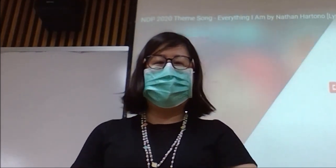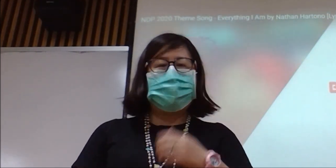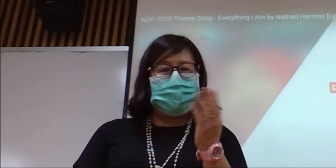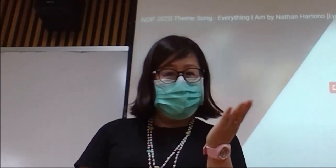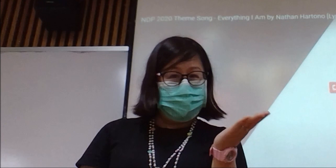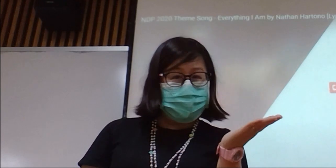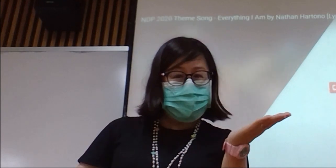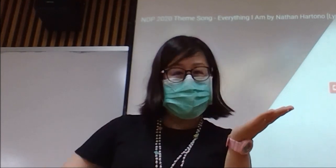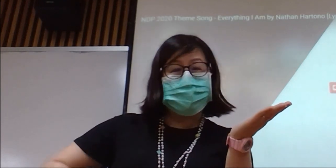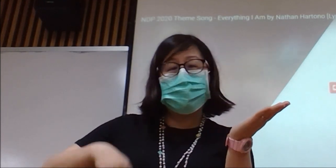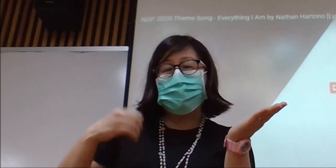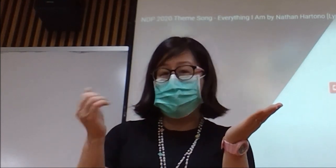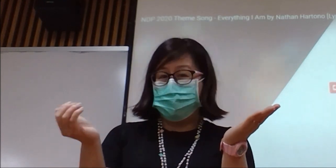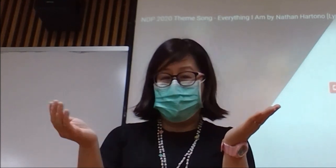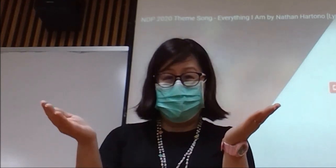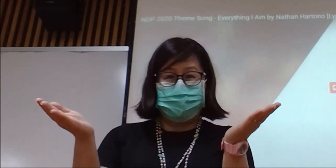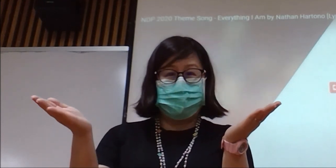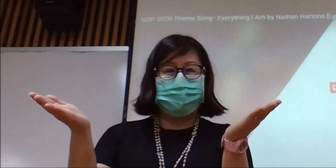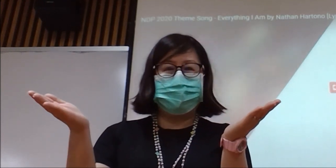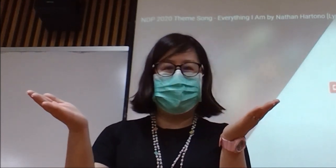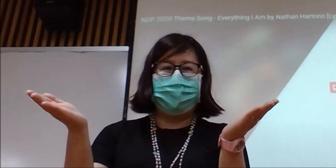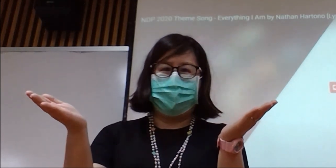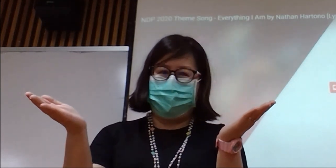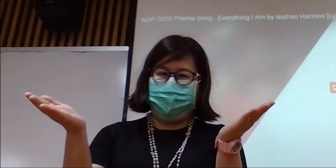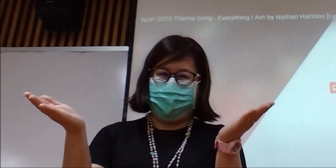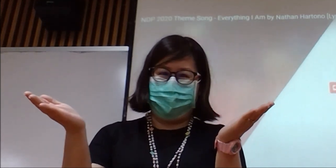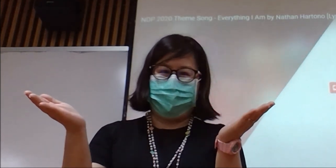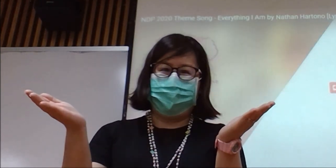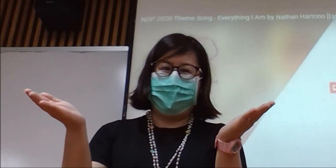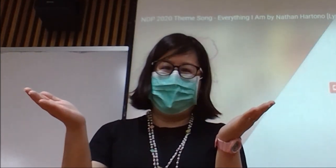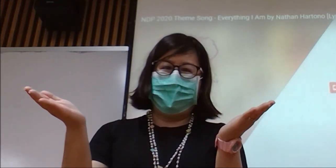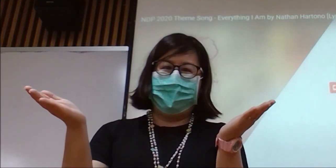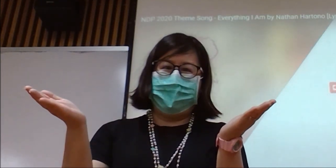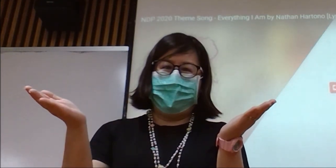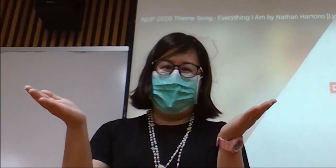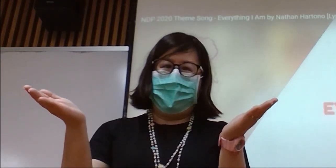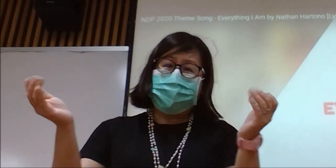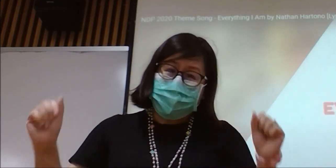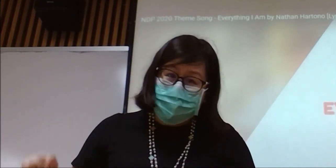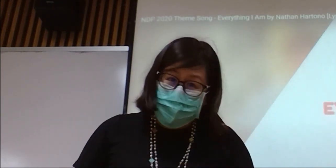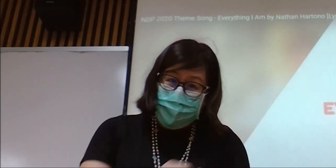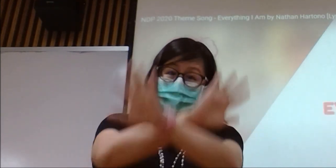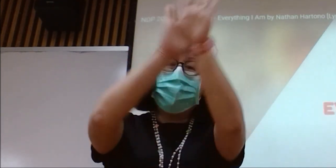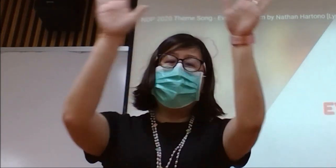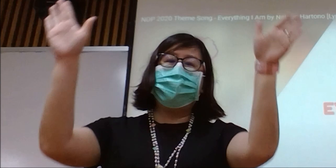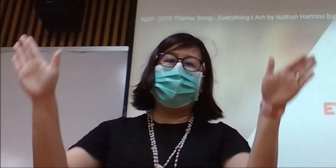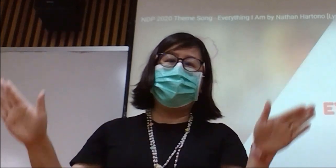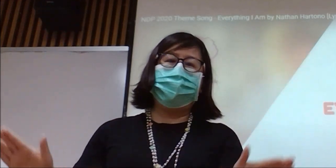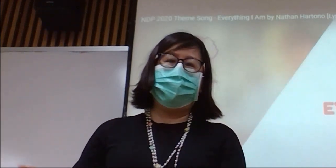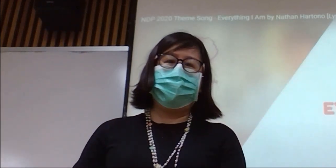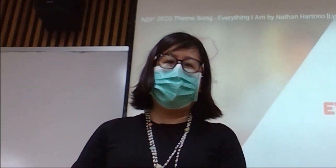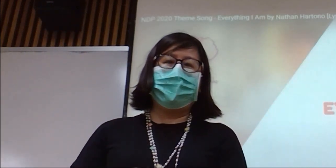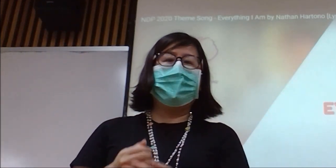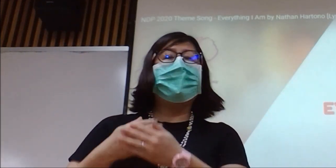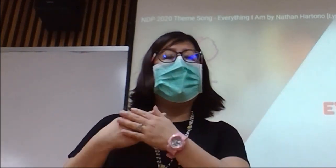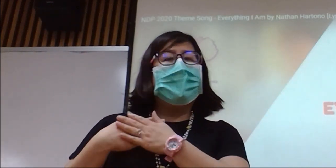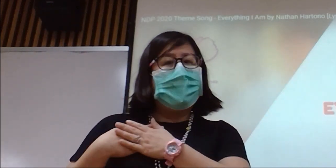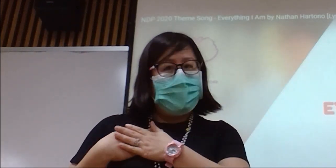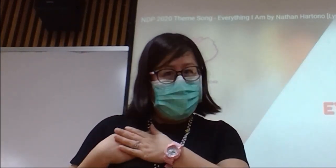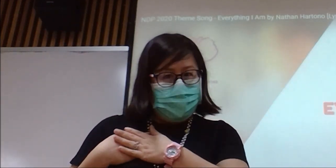Here's to you, Singapore I can be everything